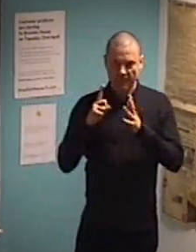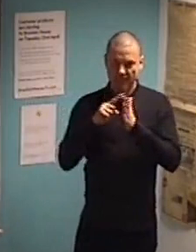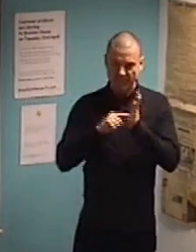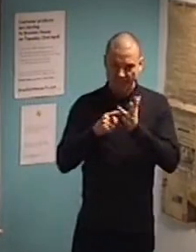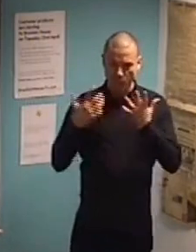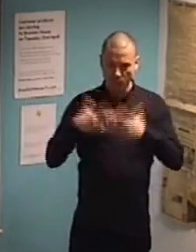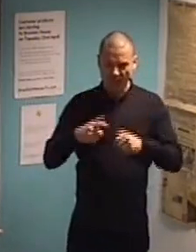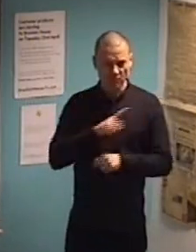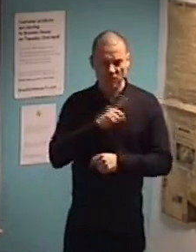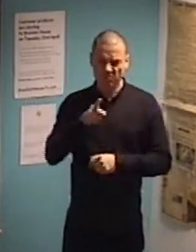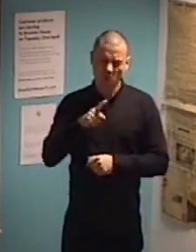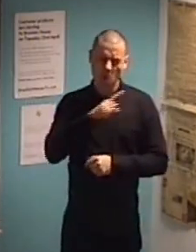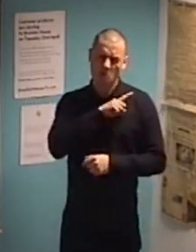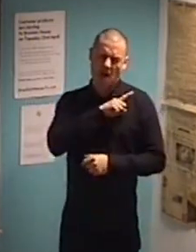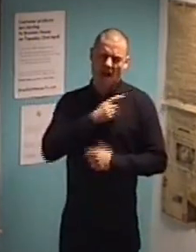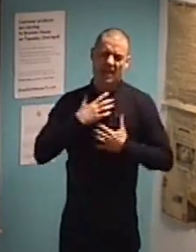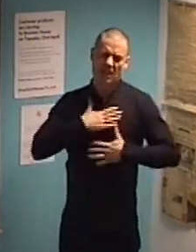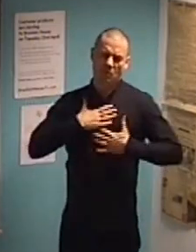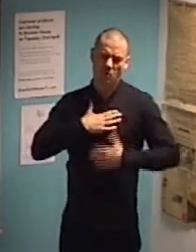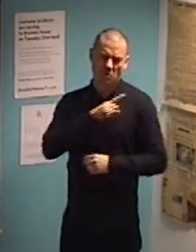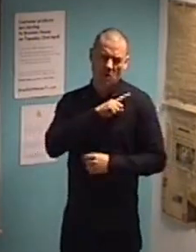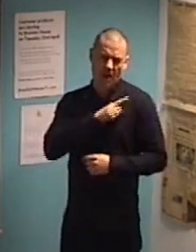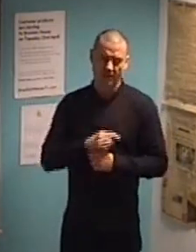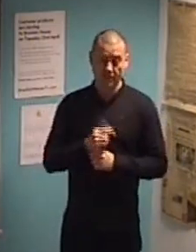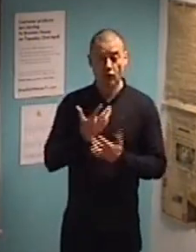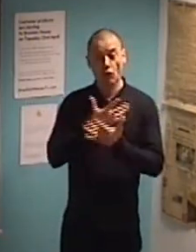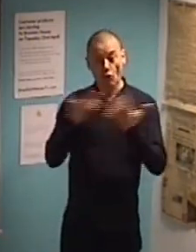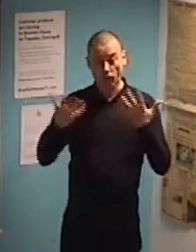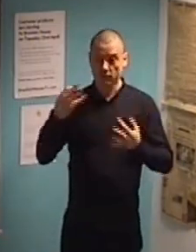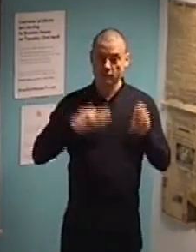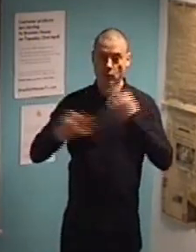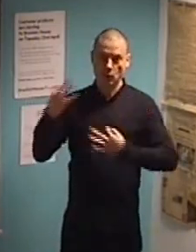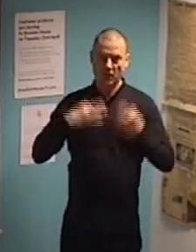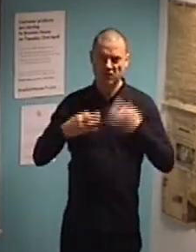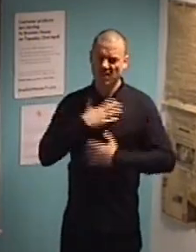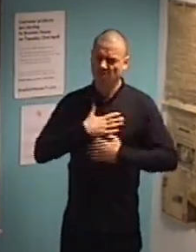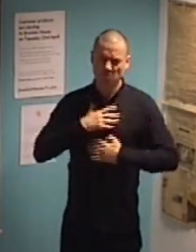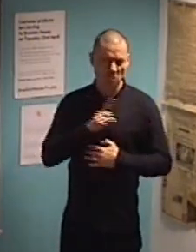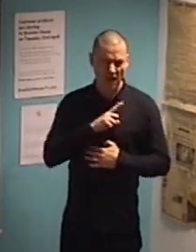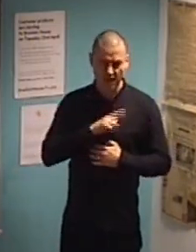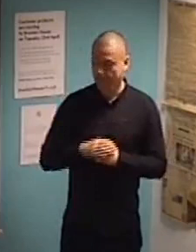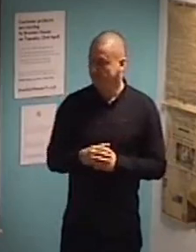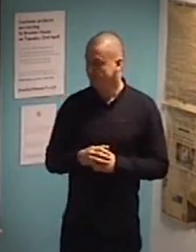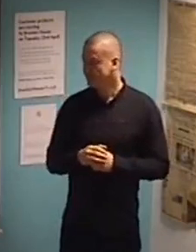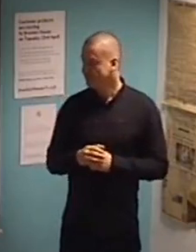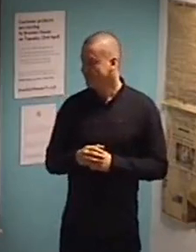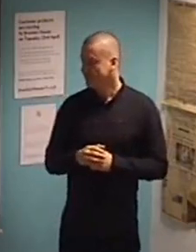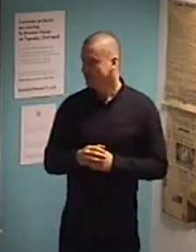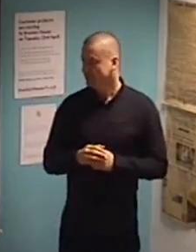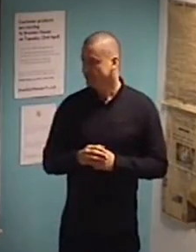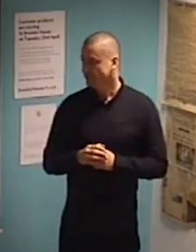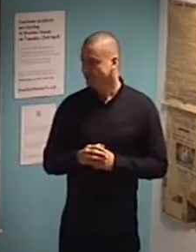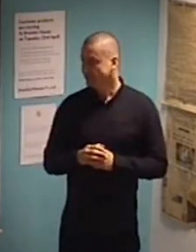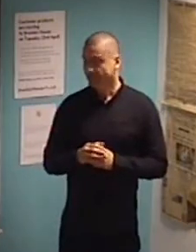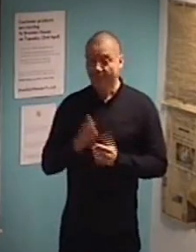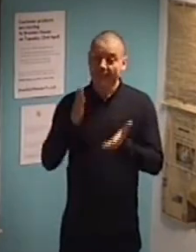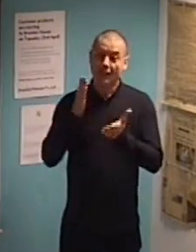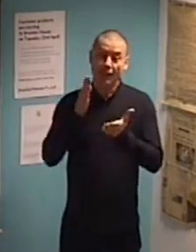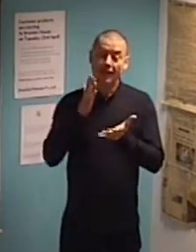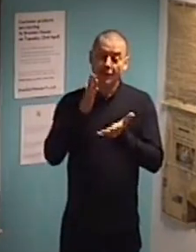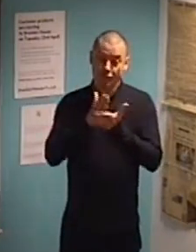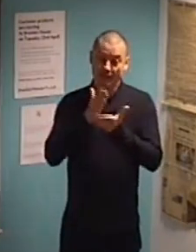Actually I got quite a lot of people asked about this question, but obviously this is not today's main topic because it's quite complicated.